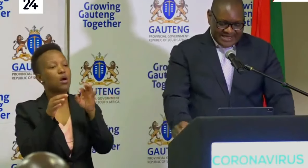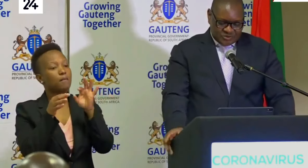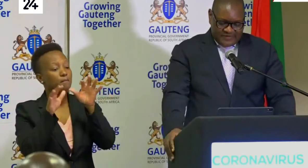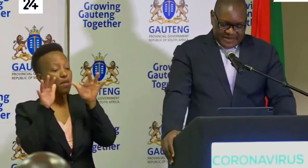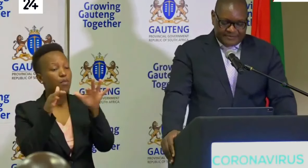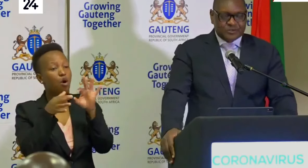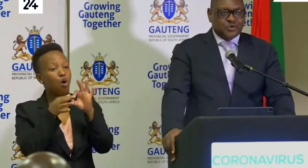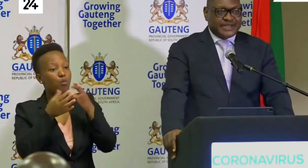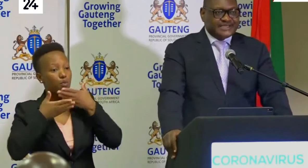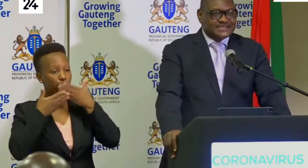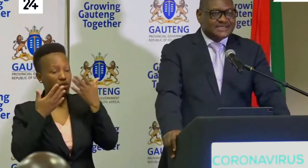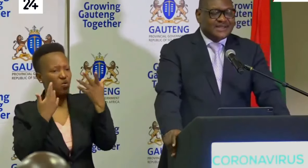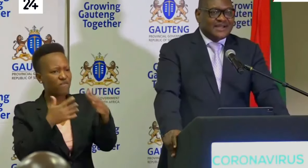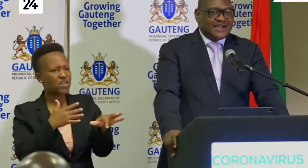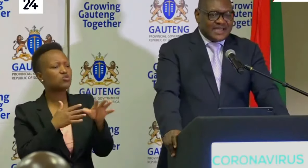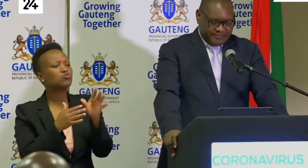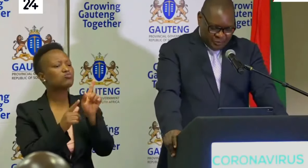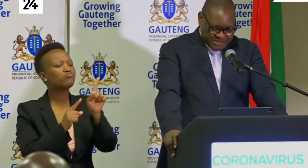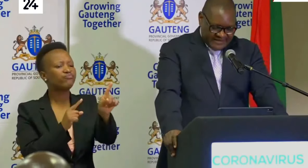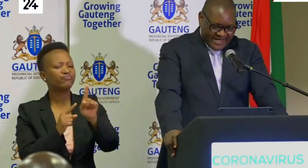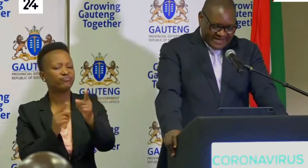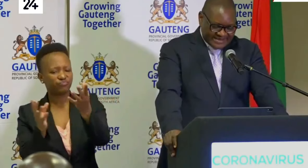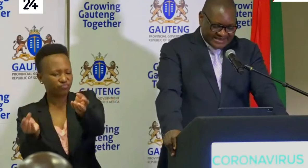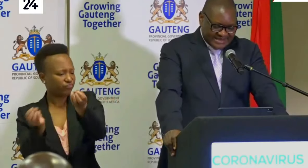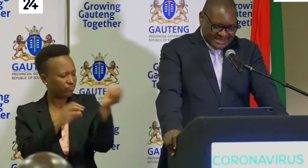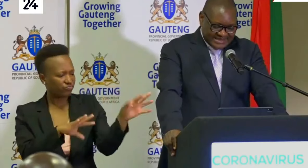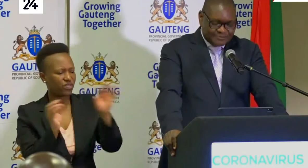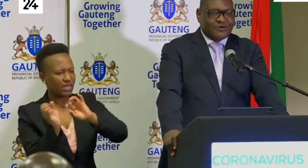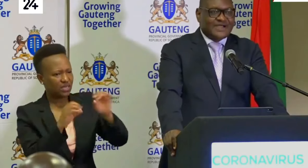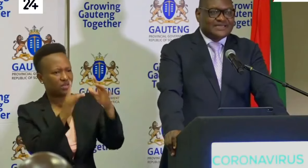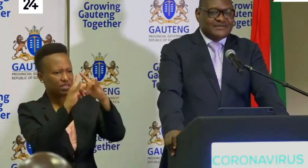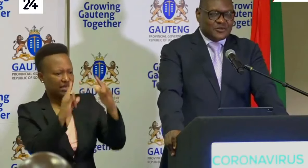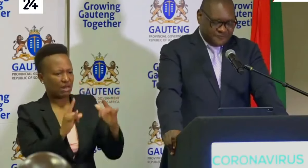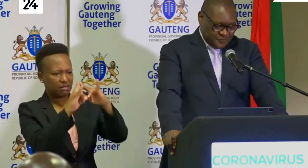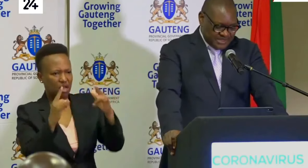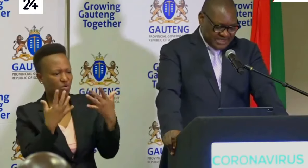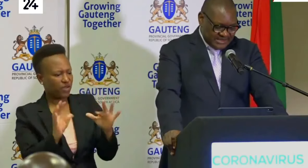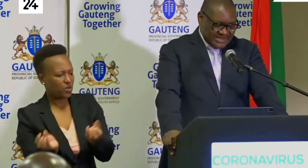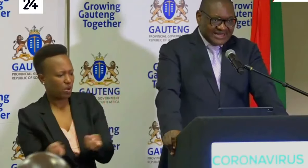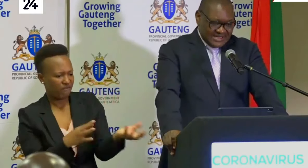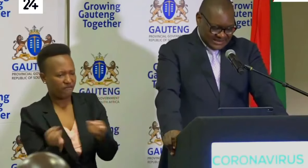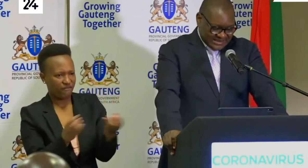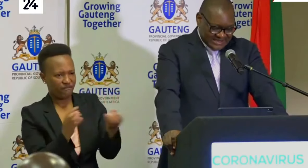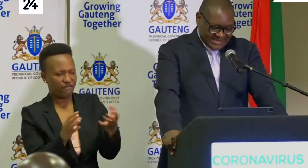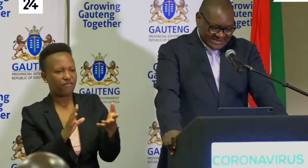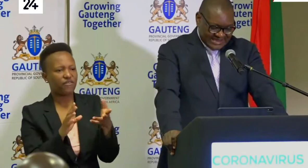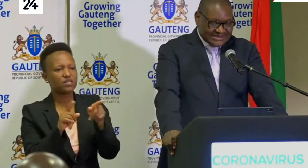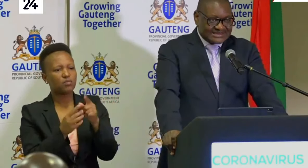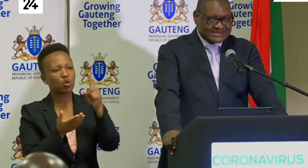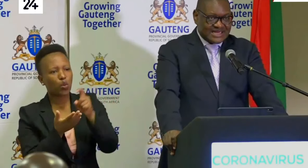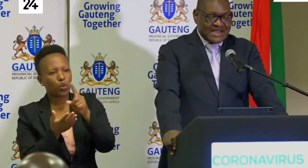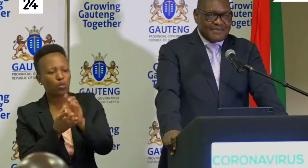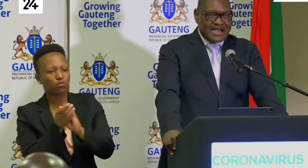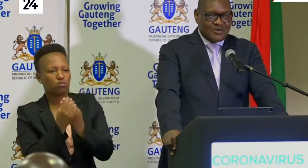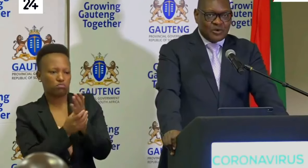that we have been able to reach, put in various shelters, provide them with food and sanitizers,